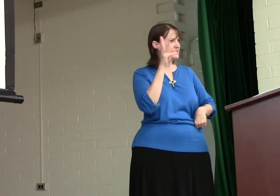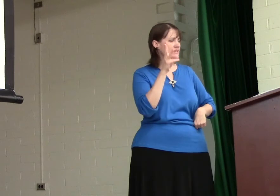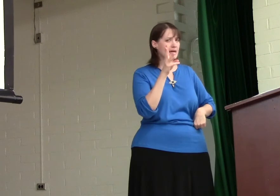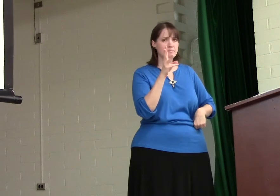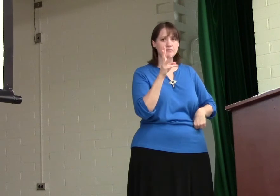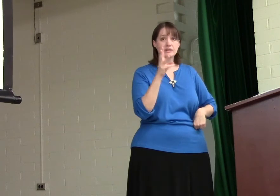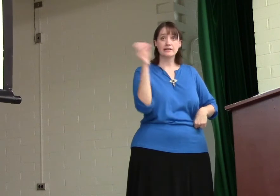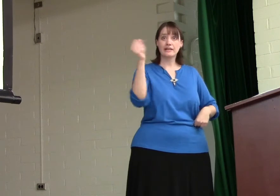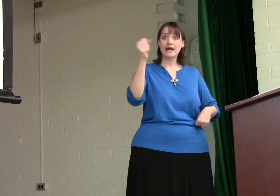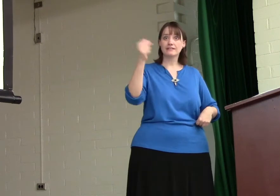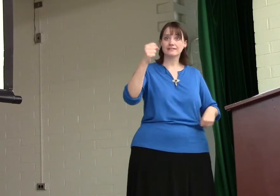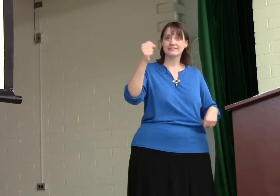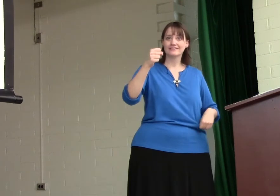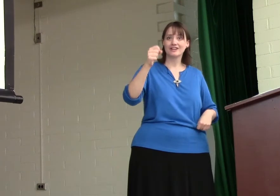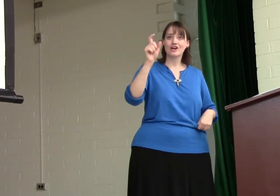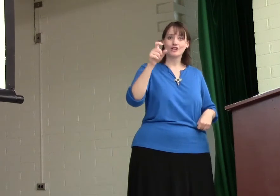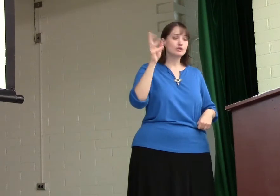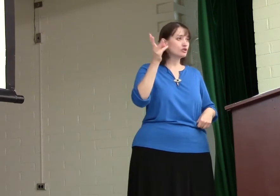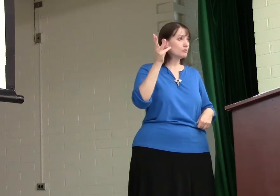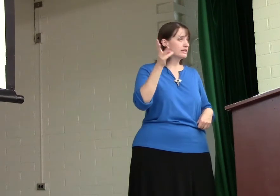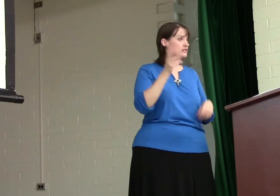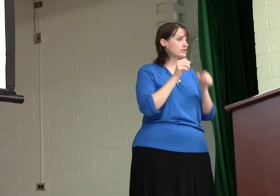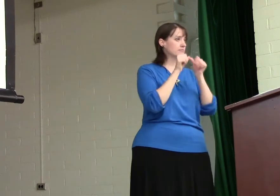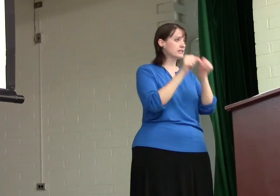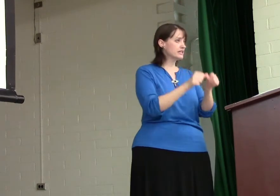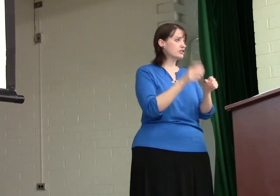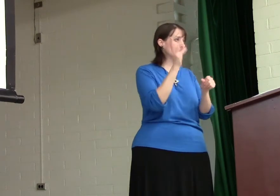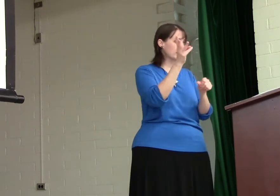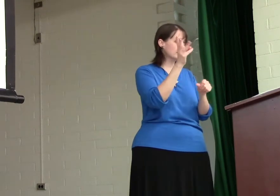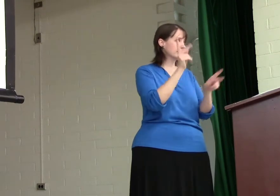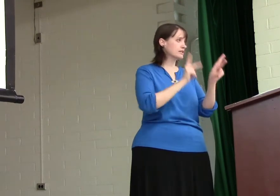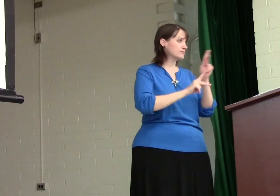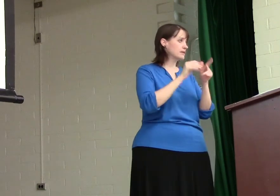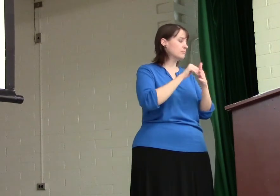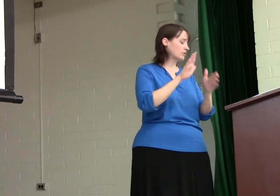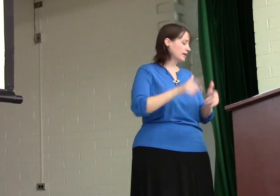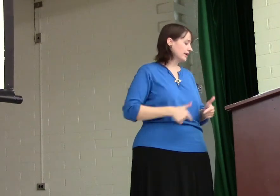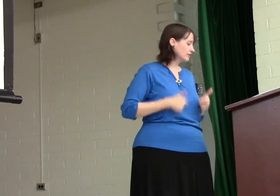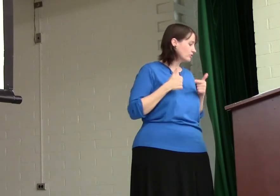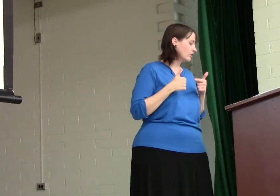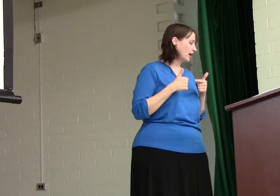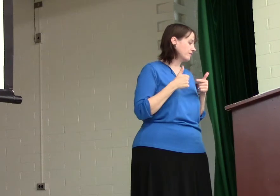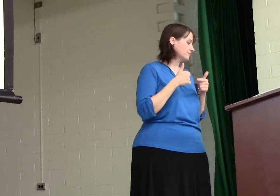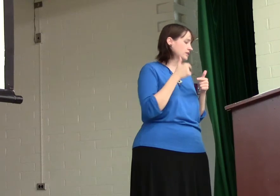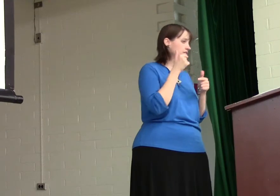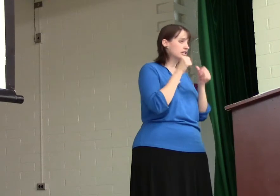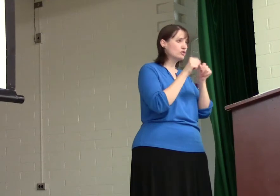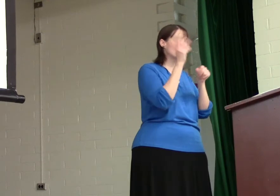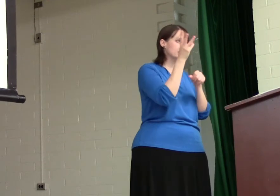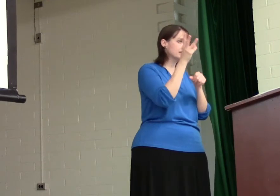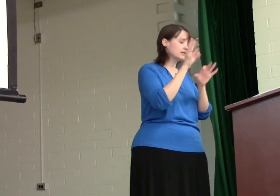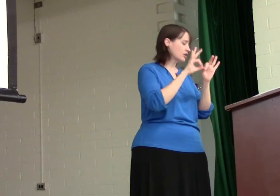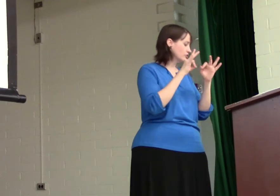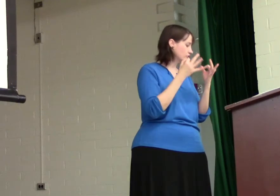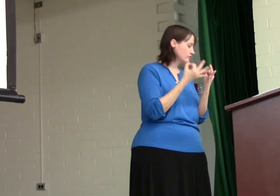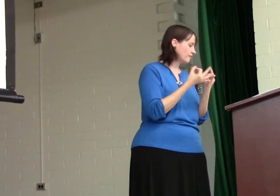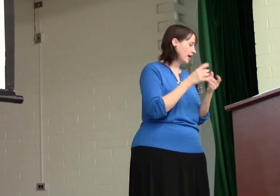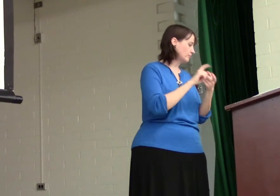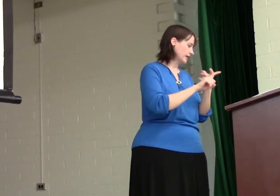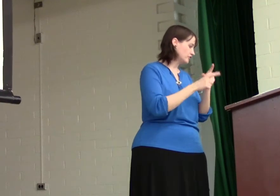to them? Yes. You should witness to them. Continue witnessing to the people in your life. Continue witnessing to your family and